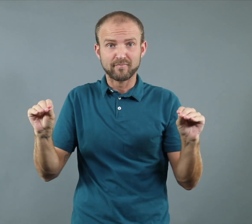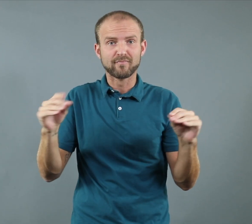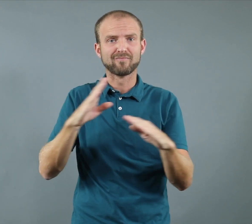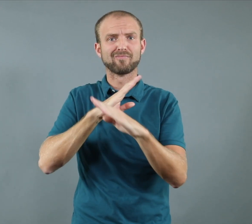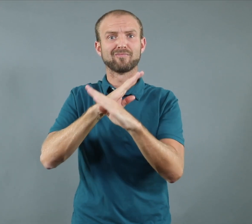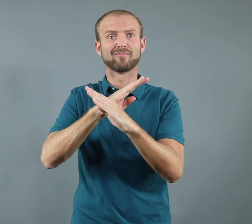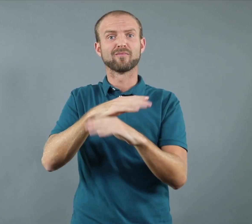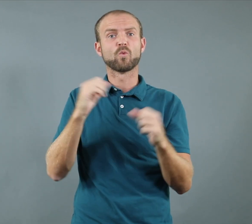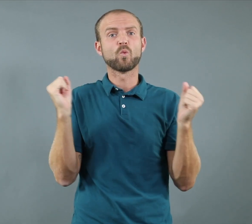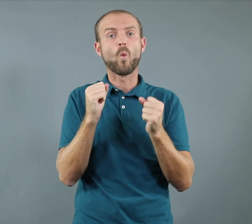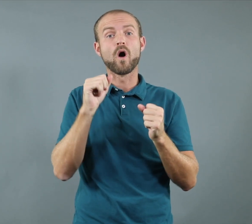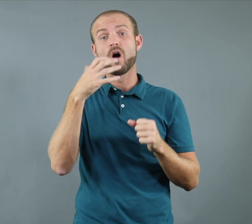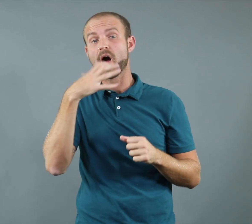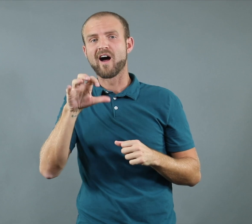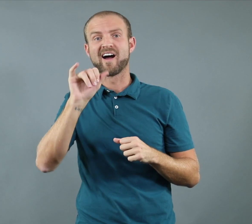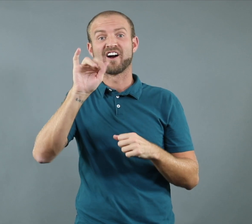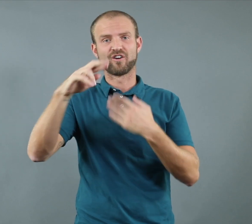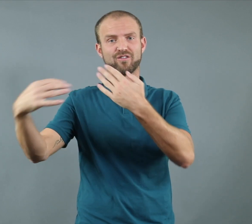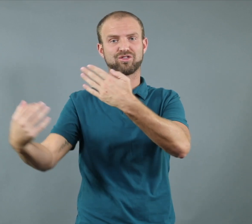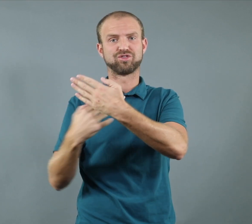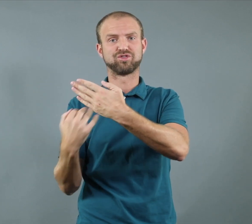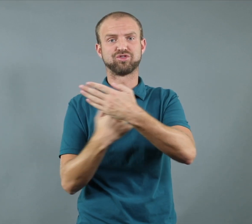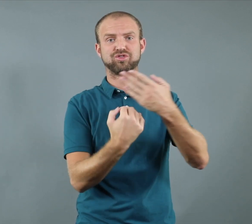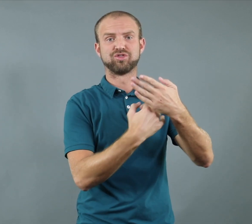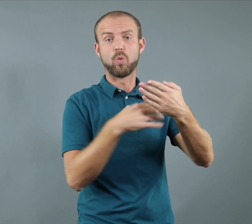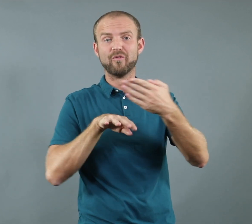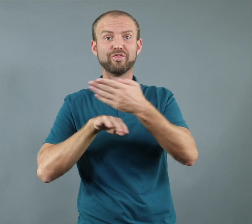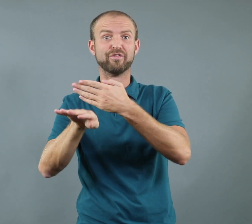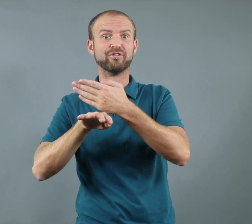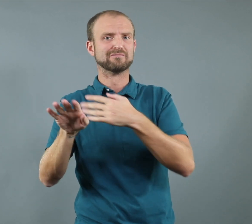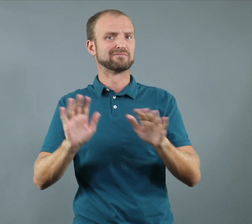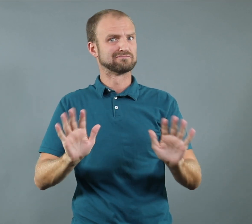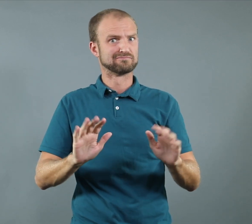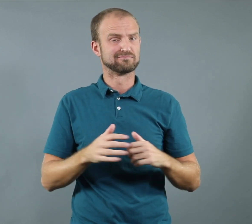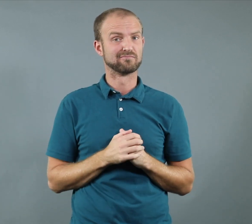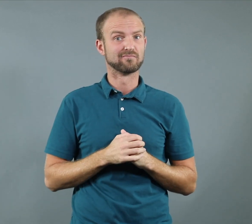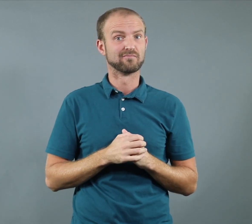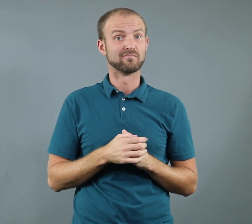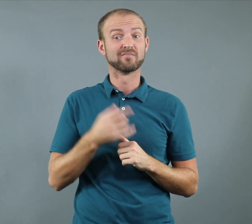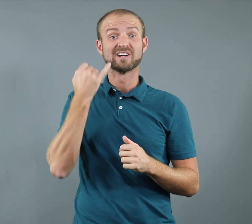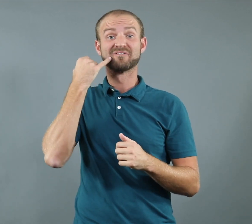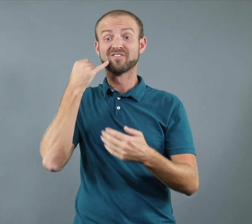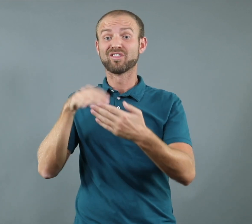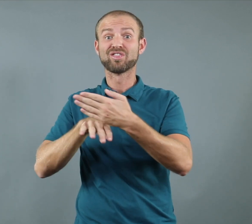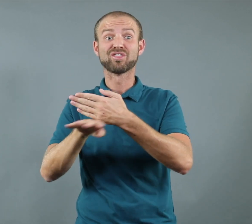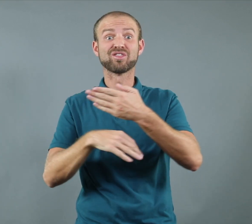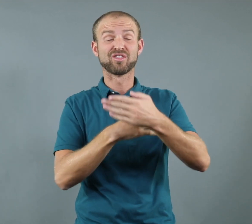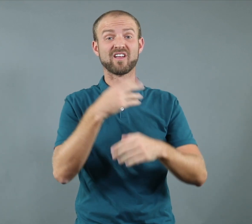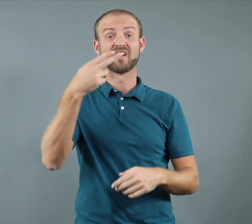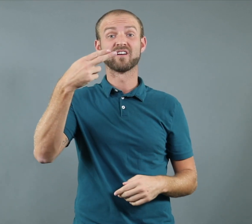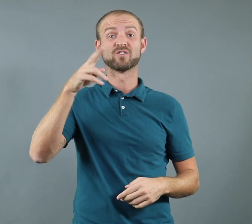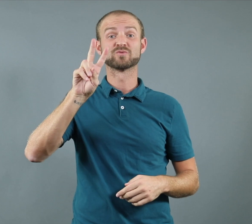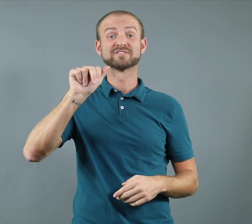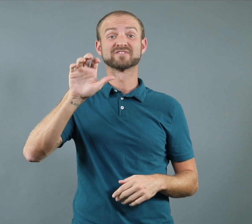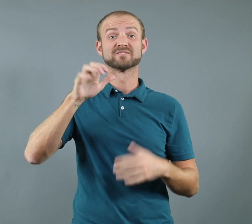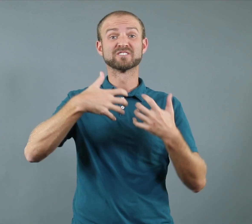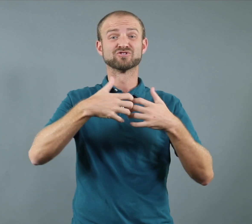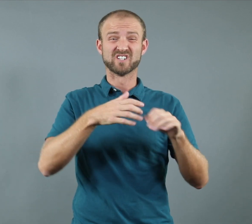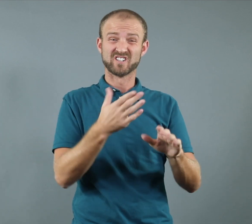or cold air from flowing into your home. If that happens, it will cause your HVAC system